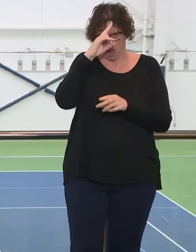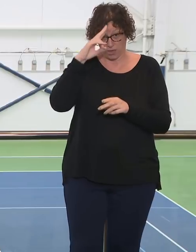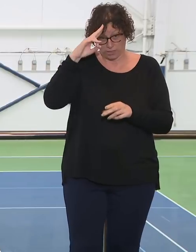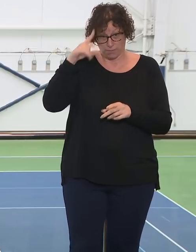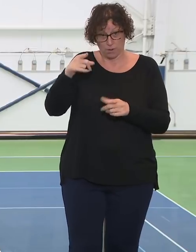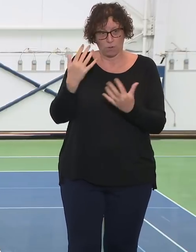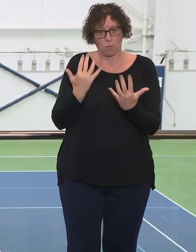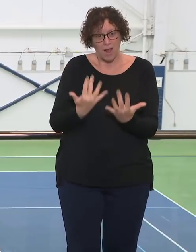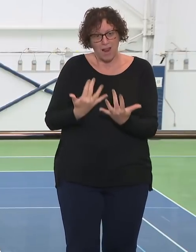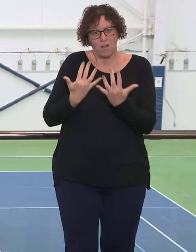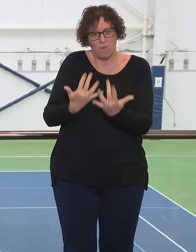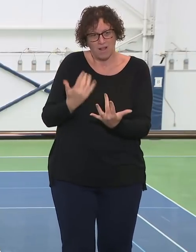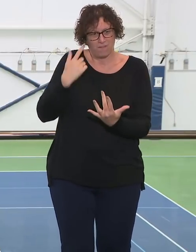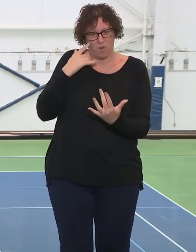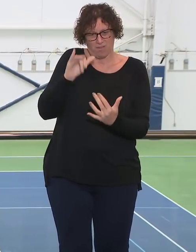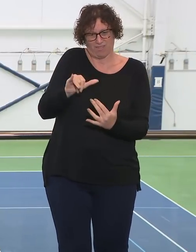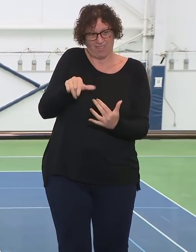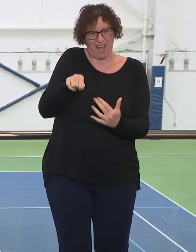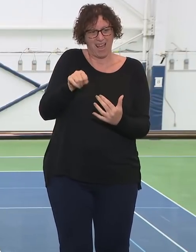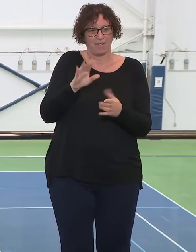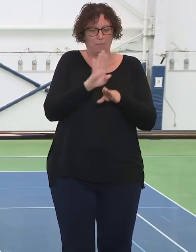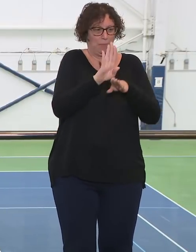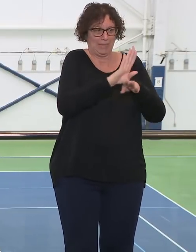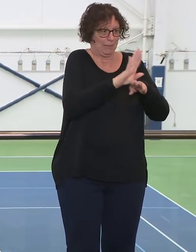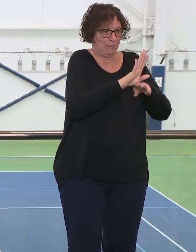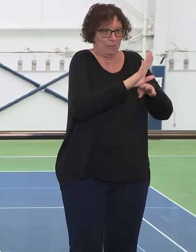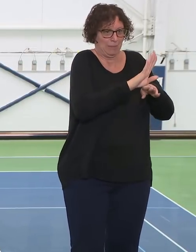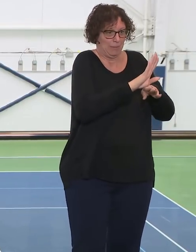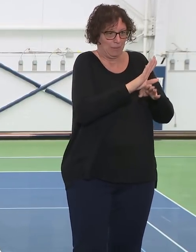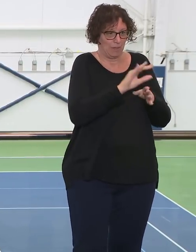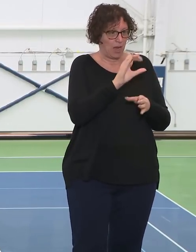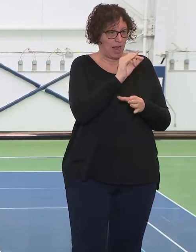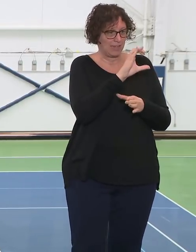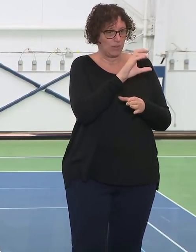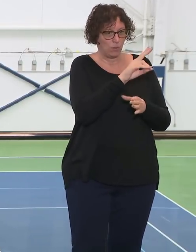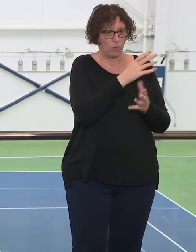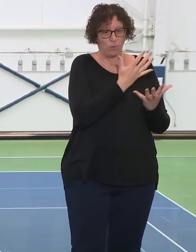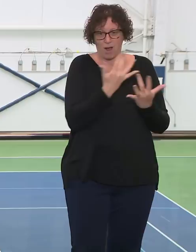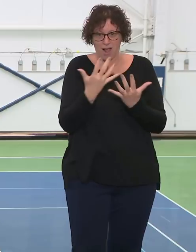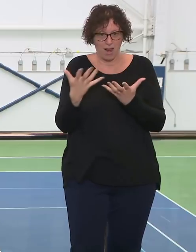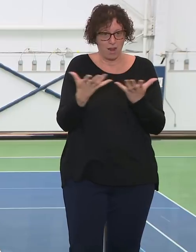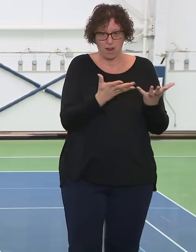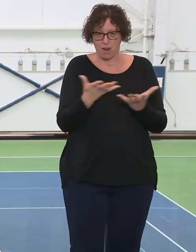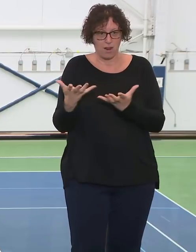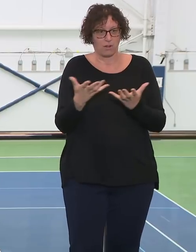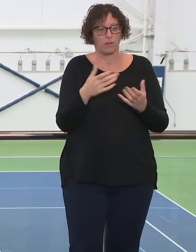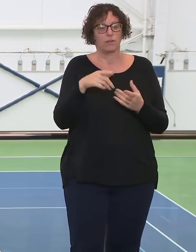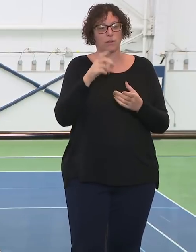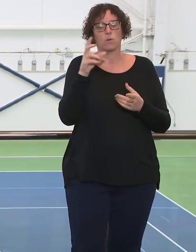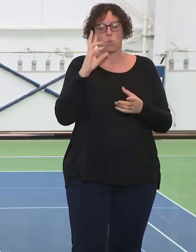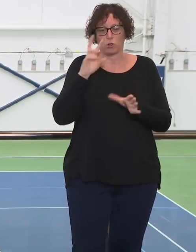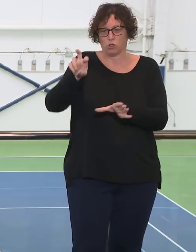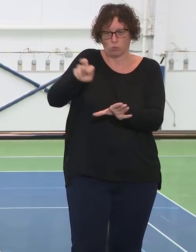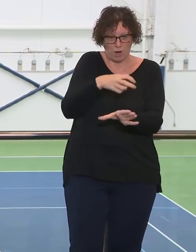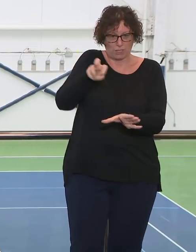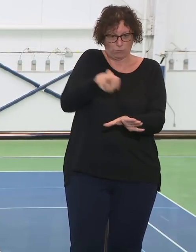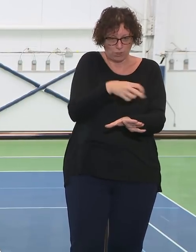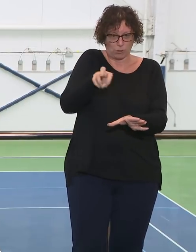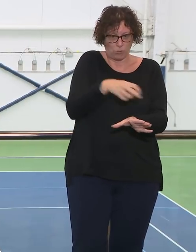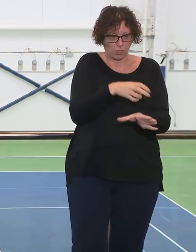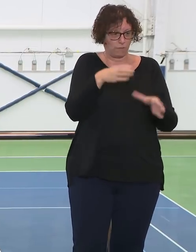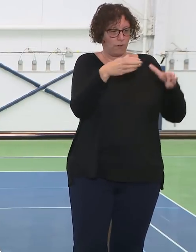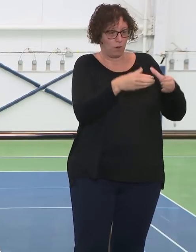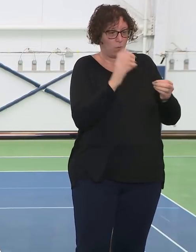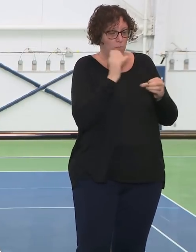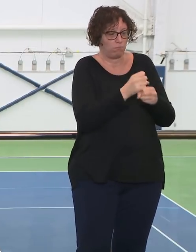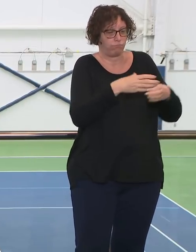with all the public health information about flattening the curve. What we've been doing is we've been transferring patients, both